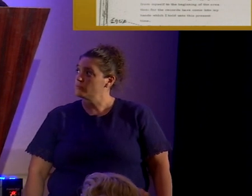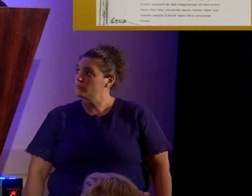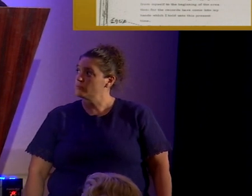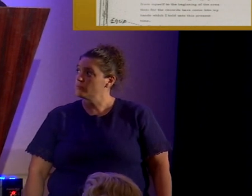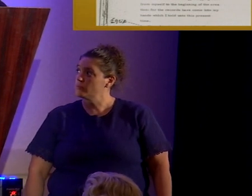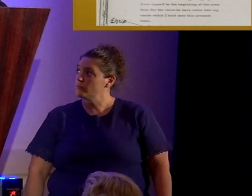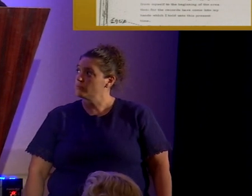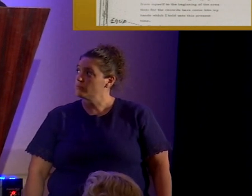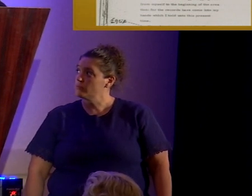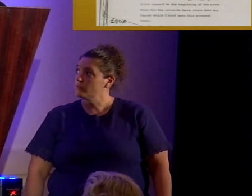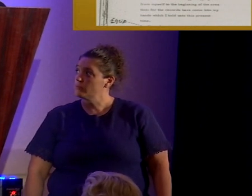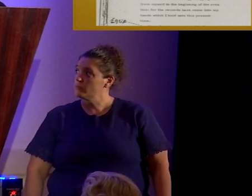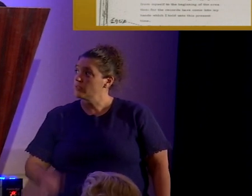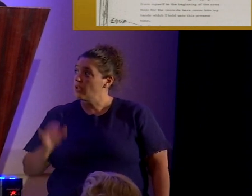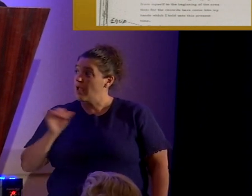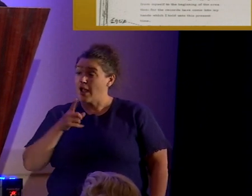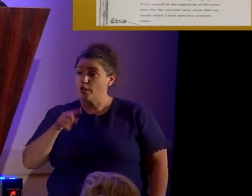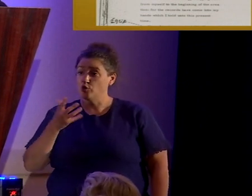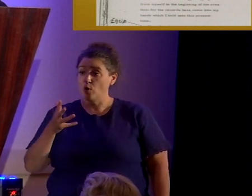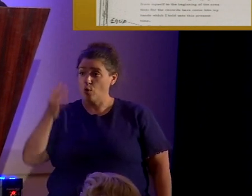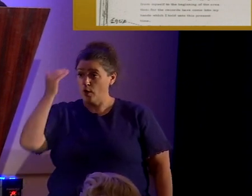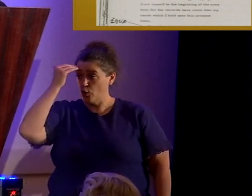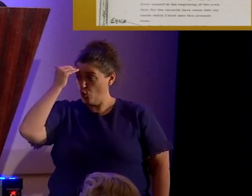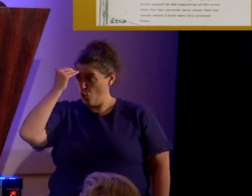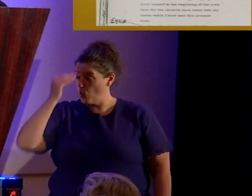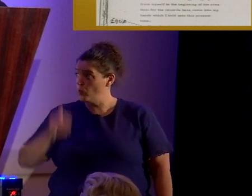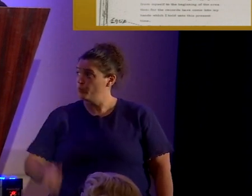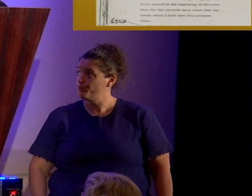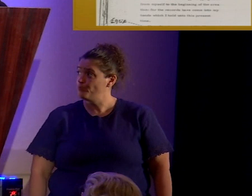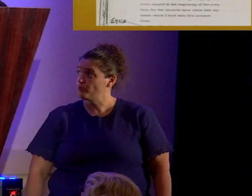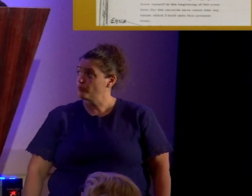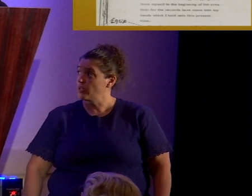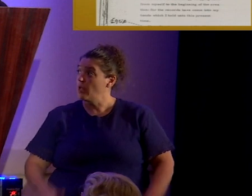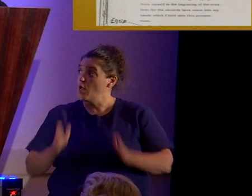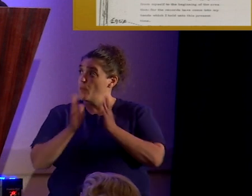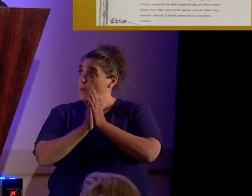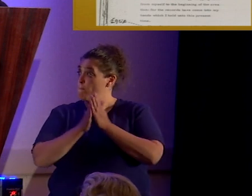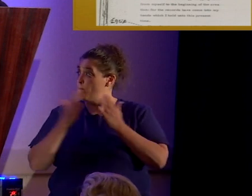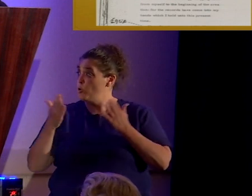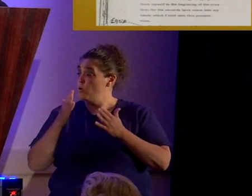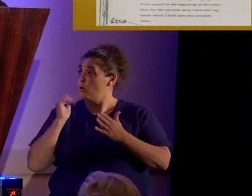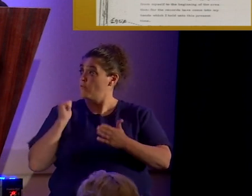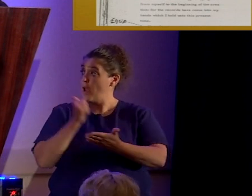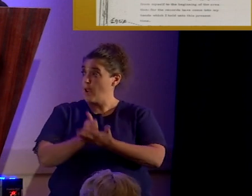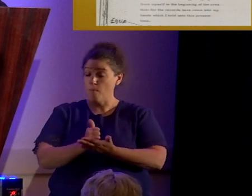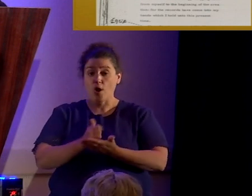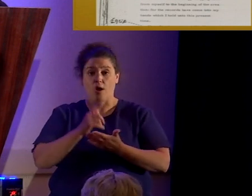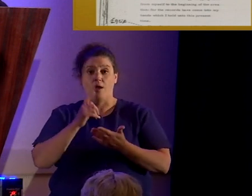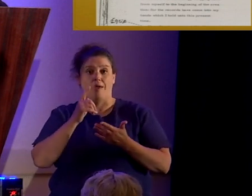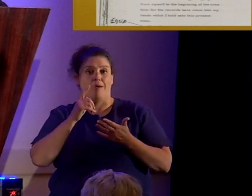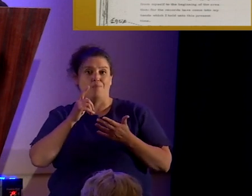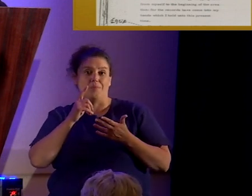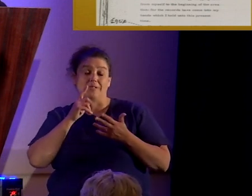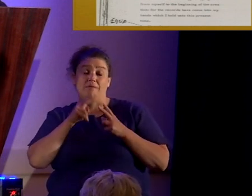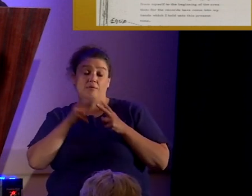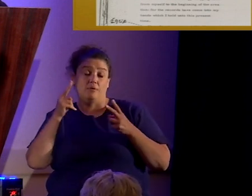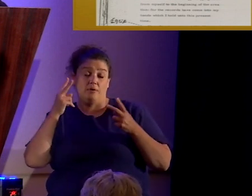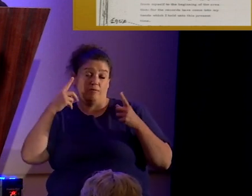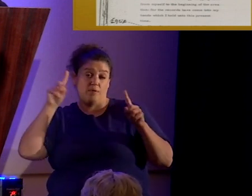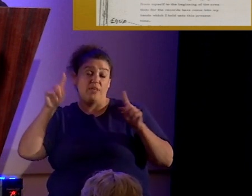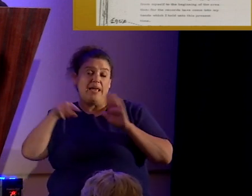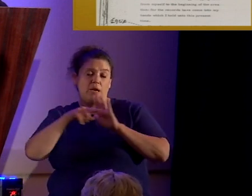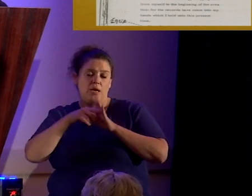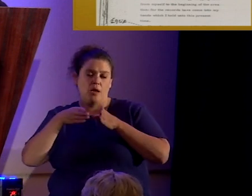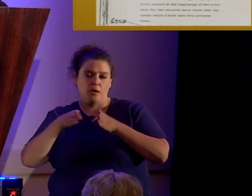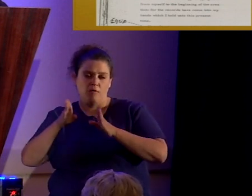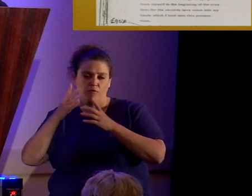Well, as you already know, the book of Abraham is notorious or infamous, find the